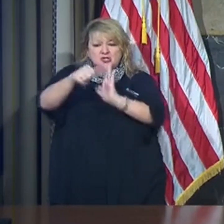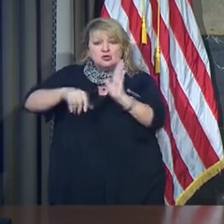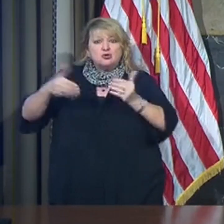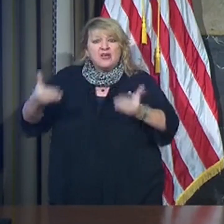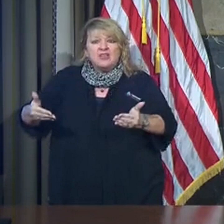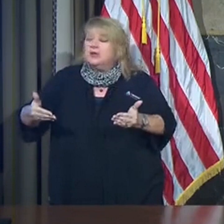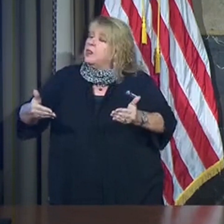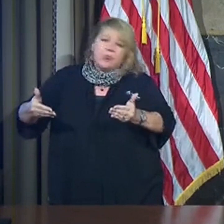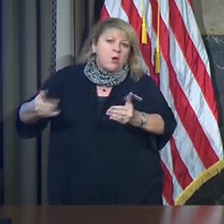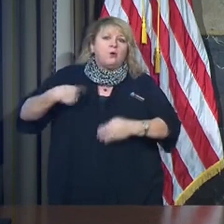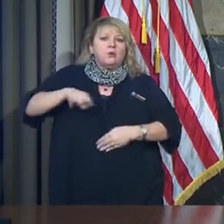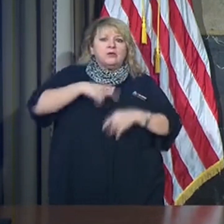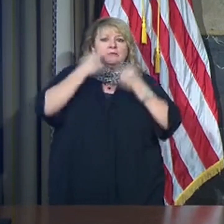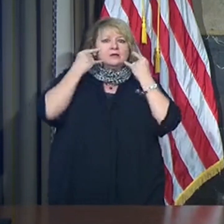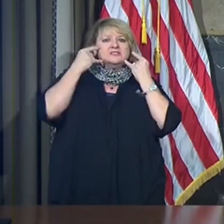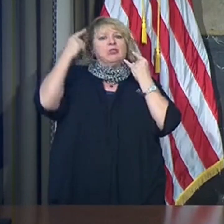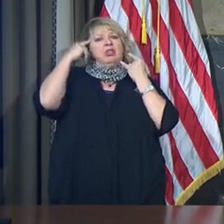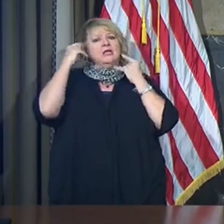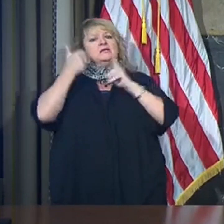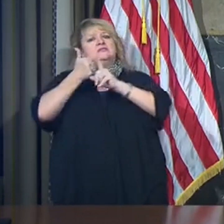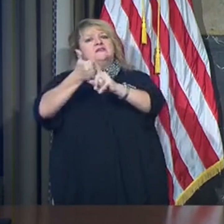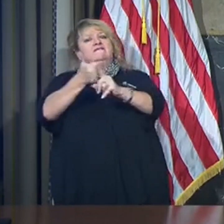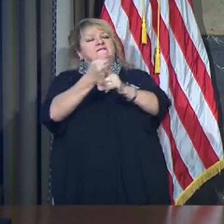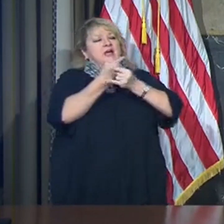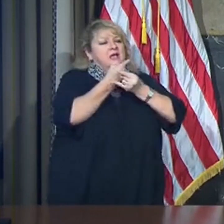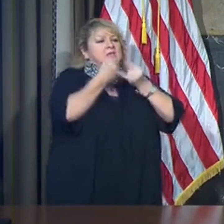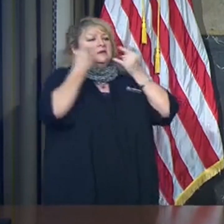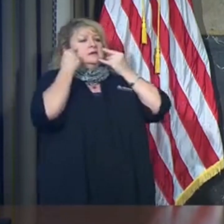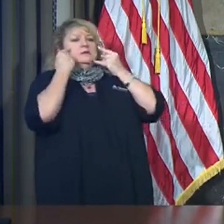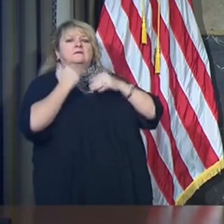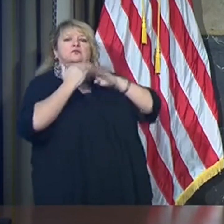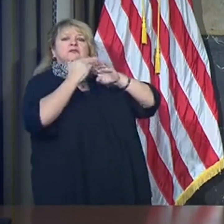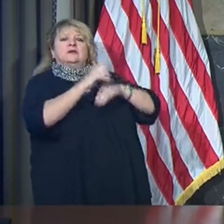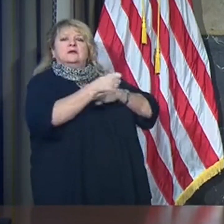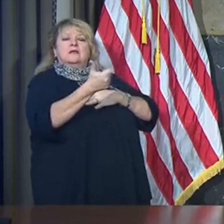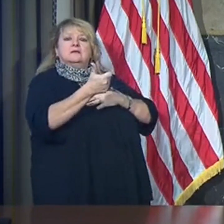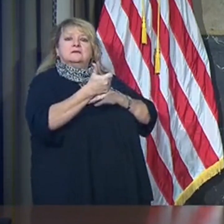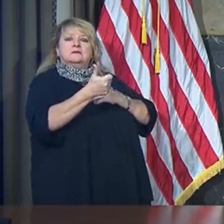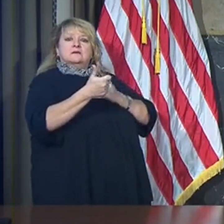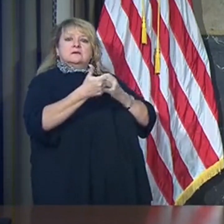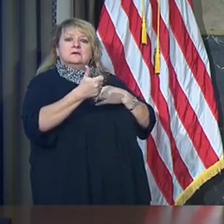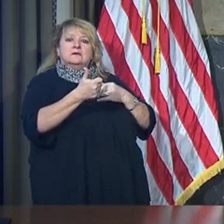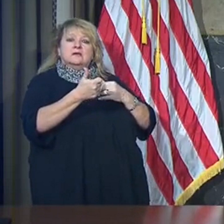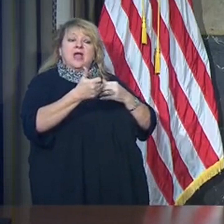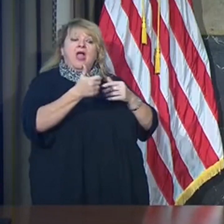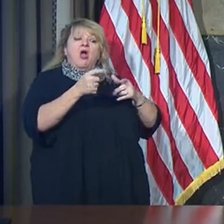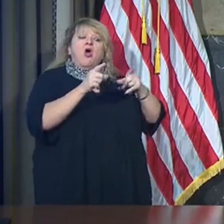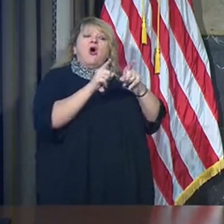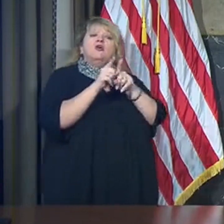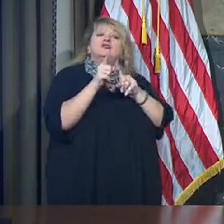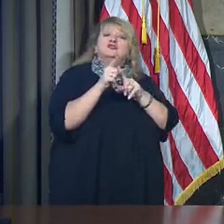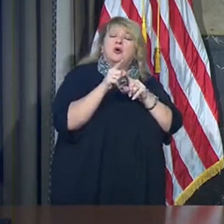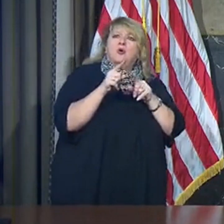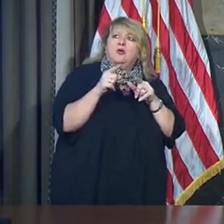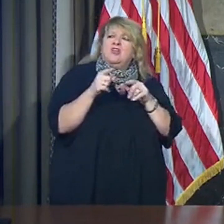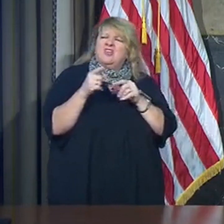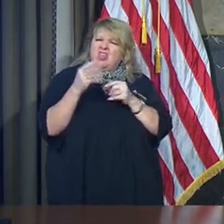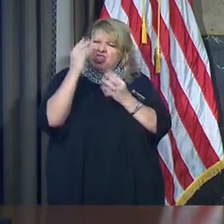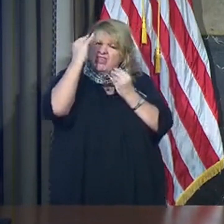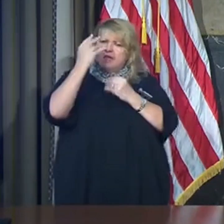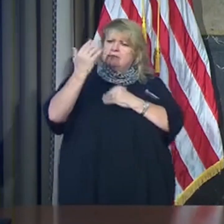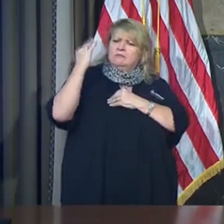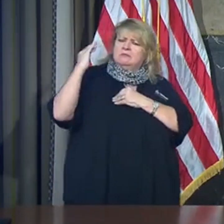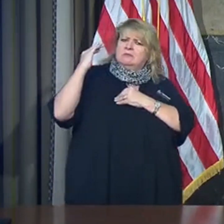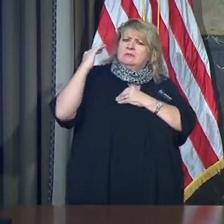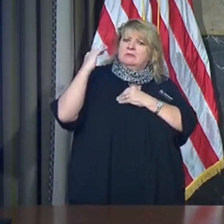think about the impact of those preventative measures and look at the success. What does success look like as you are now healthcare